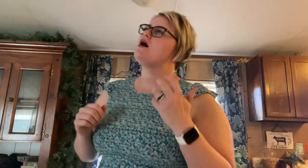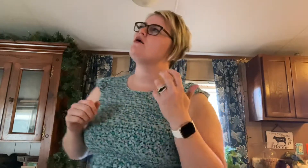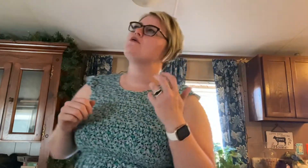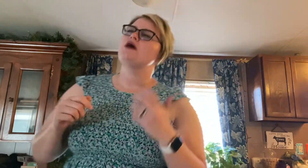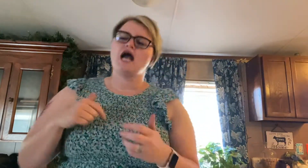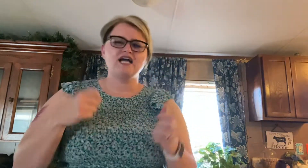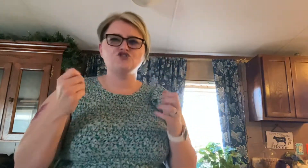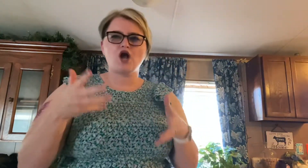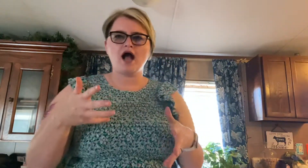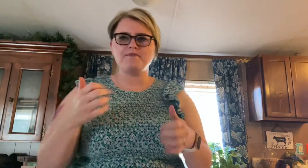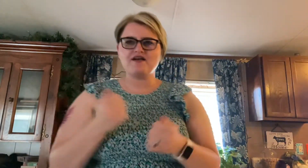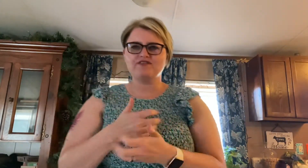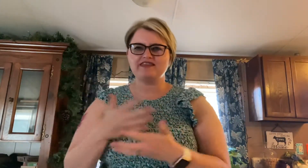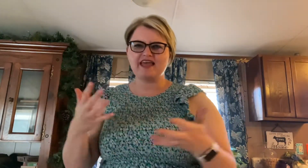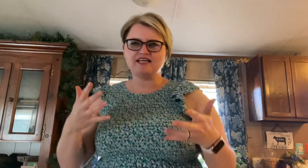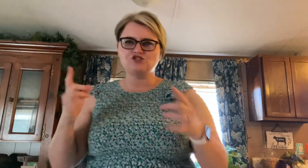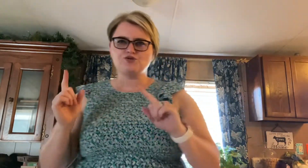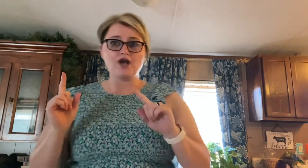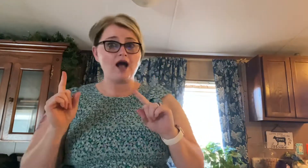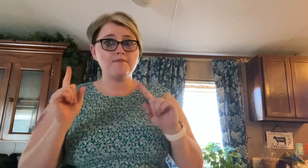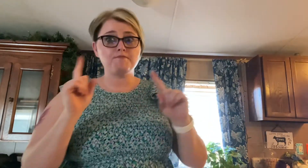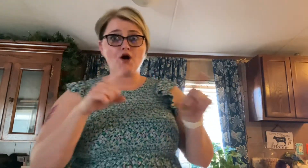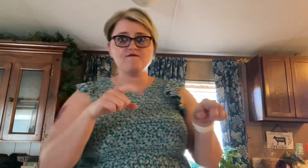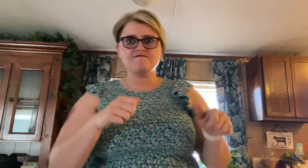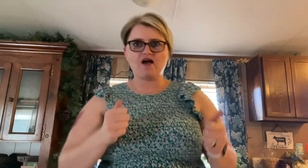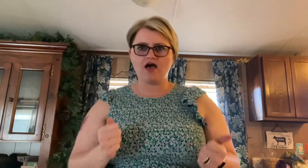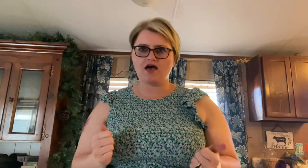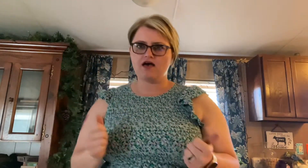I'll drop everything to call my love